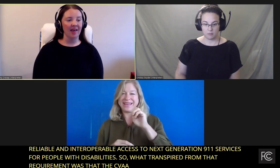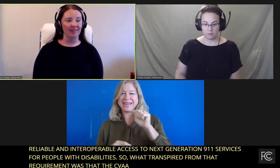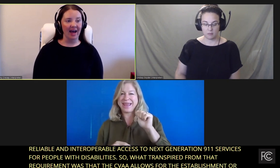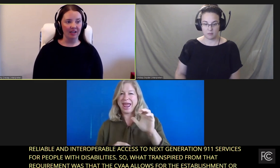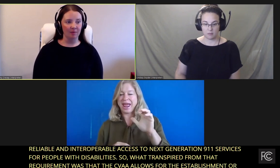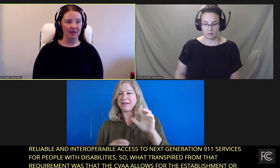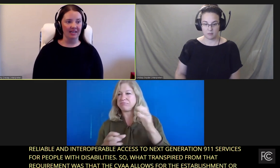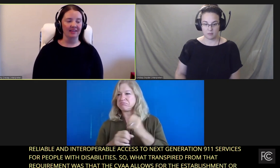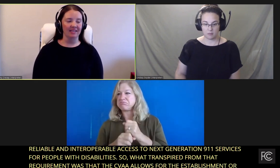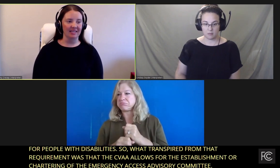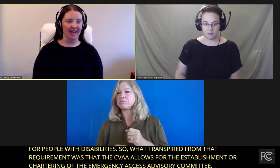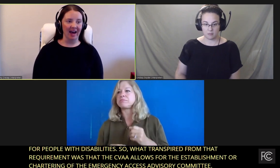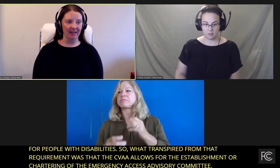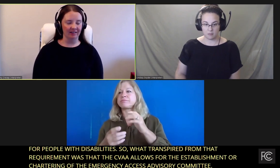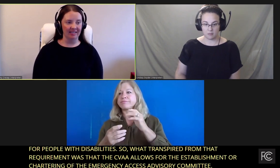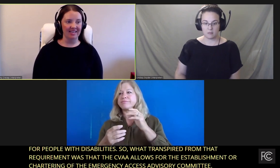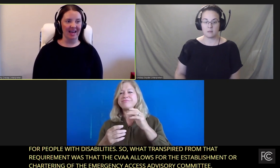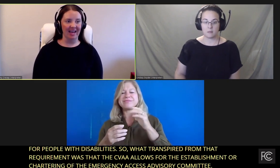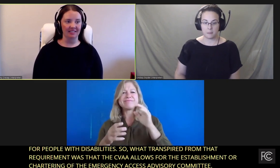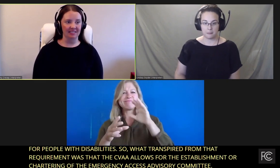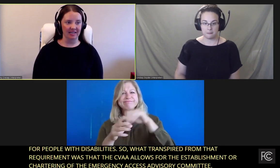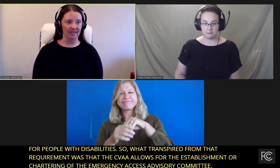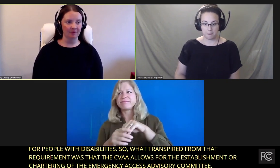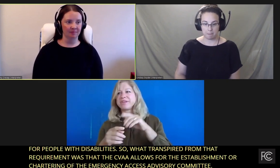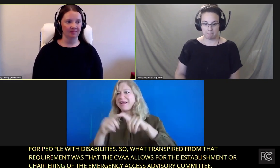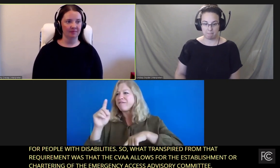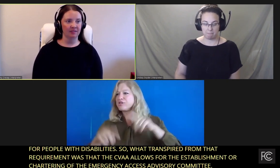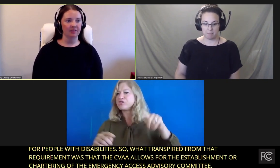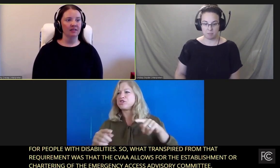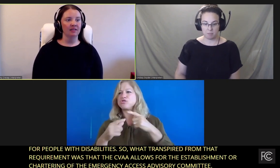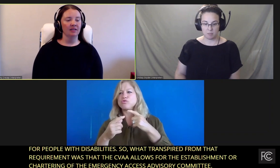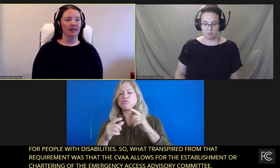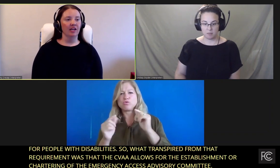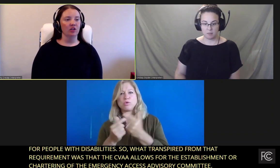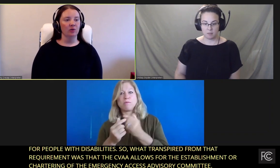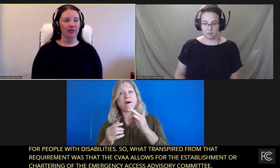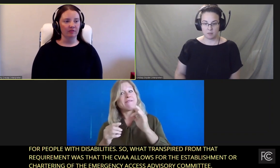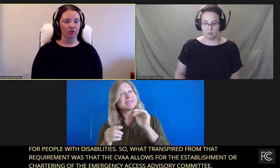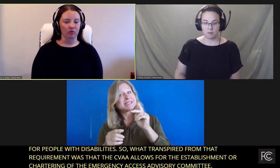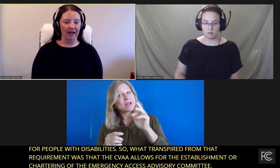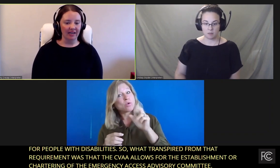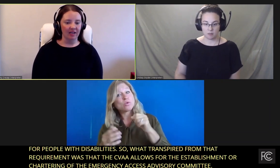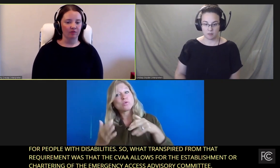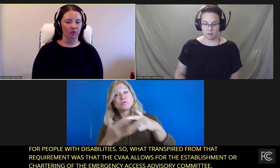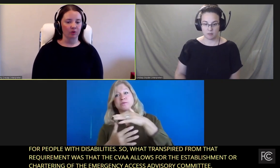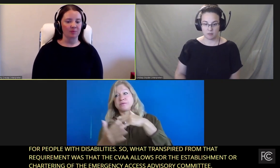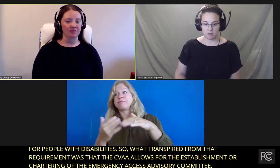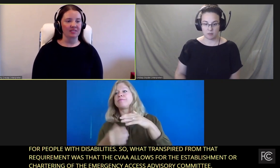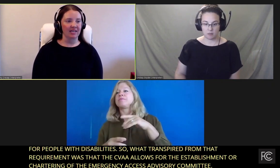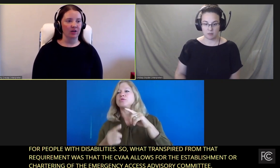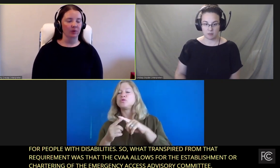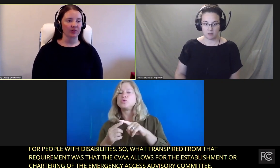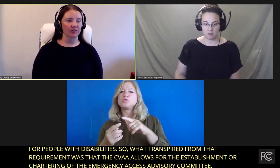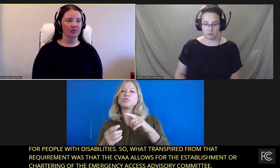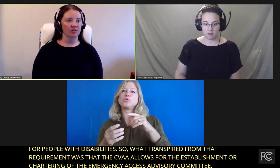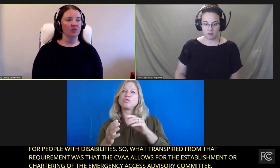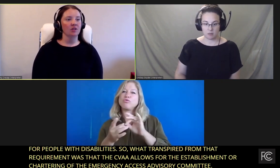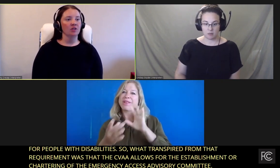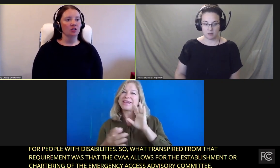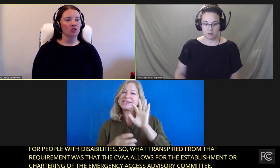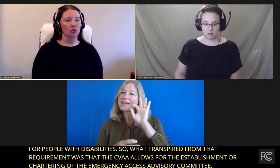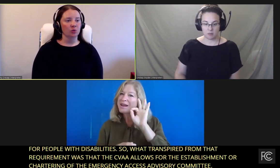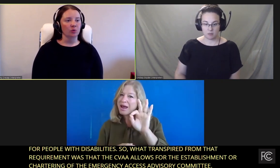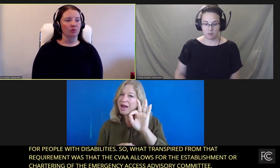That committee, the EAC, included a variety of groups of stakeholders